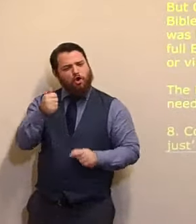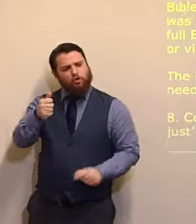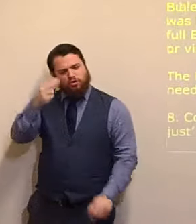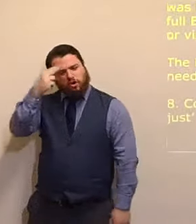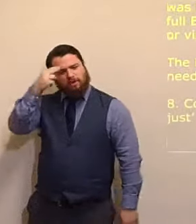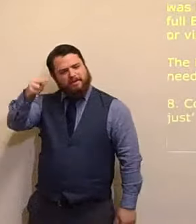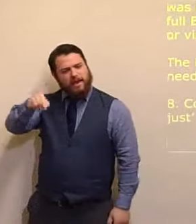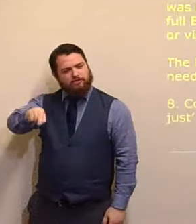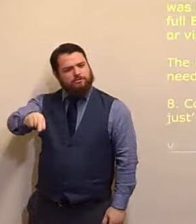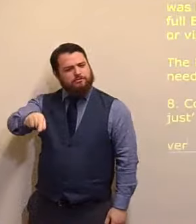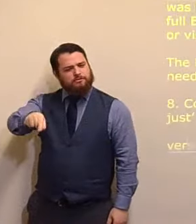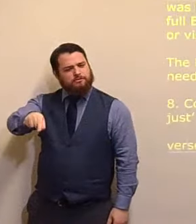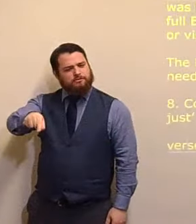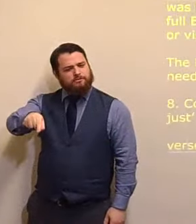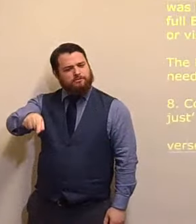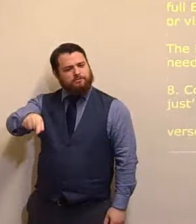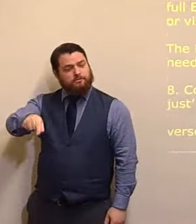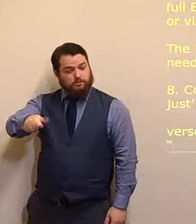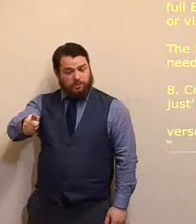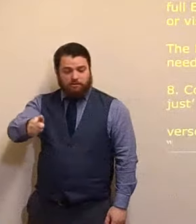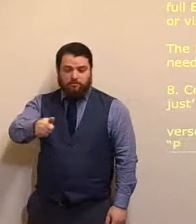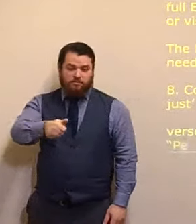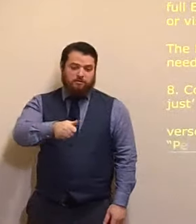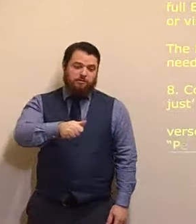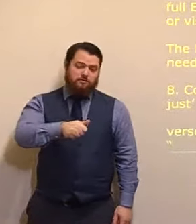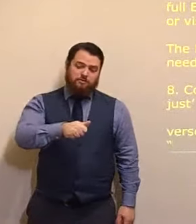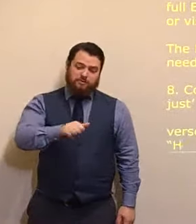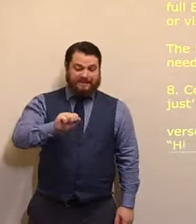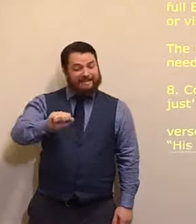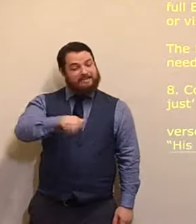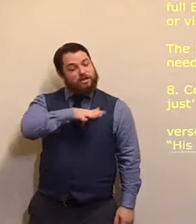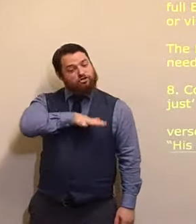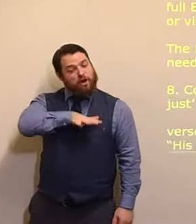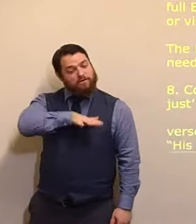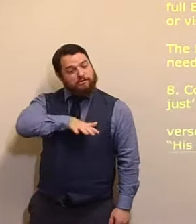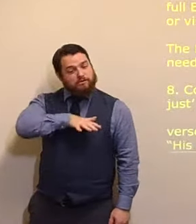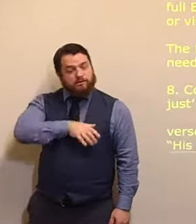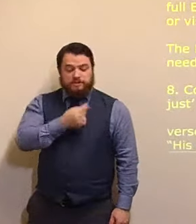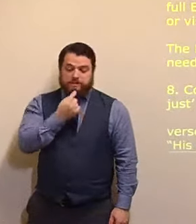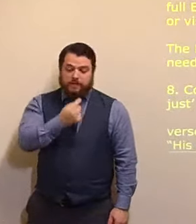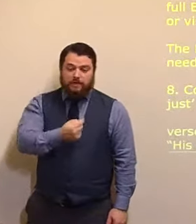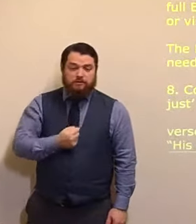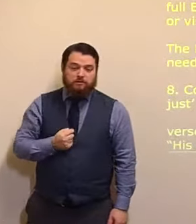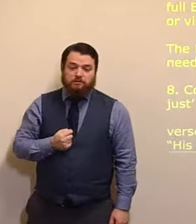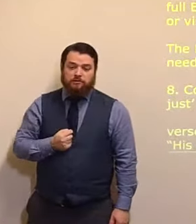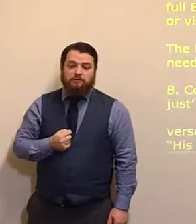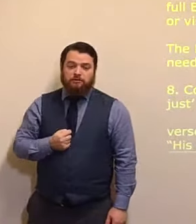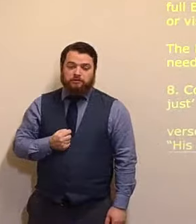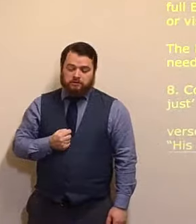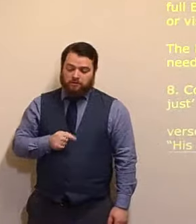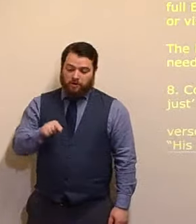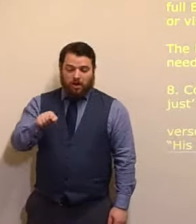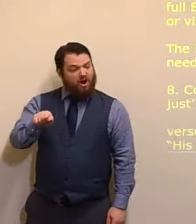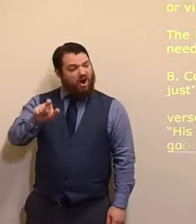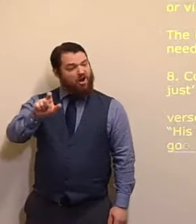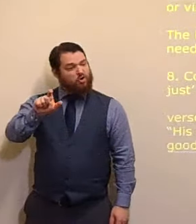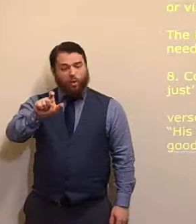22. And they said, the servants of Cornelius said, Cornelius, the centurion, a just